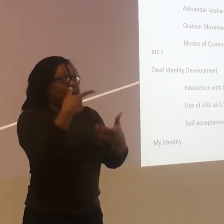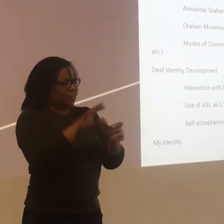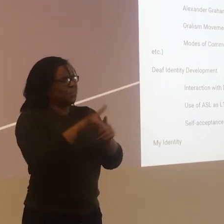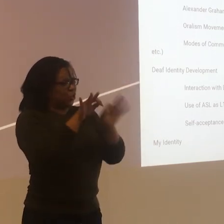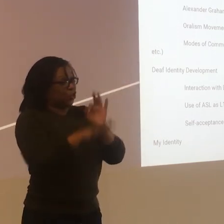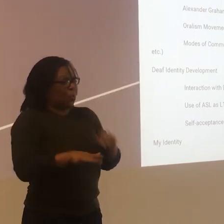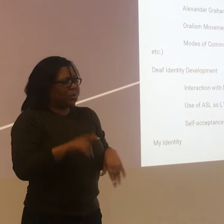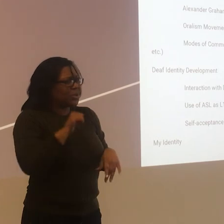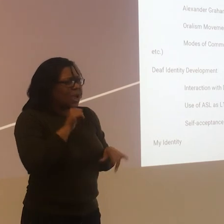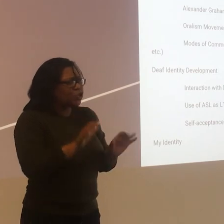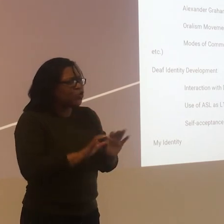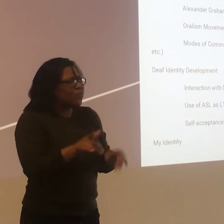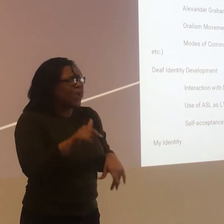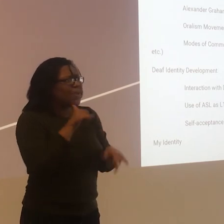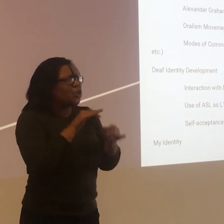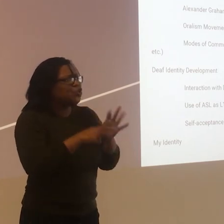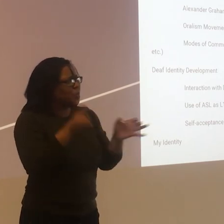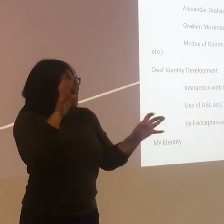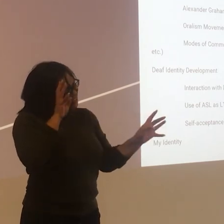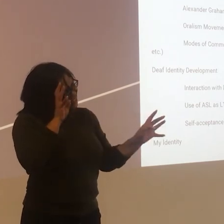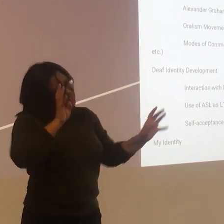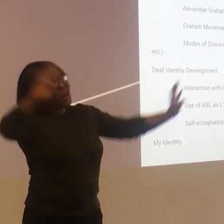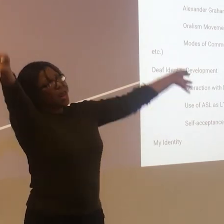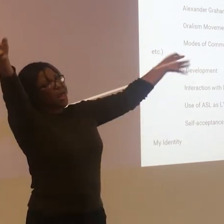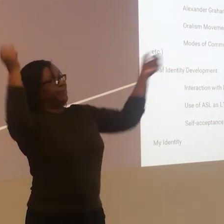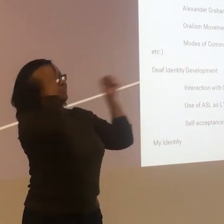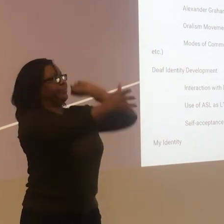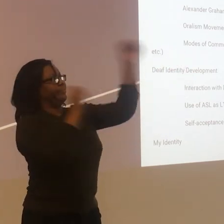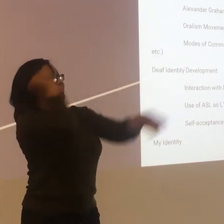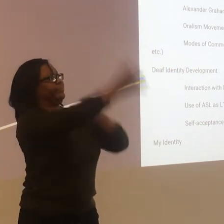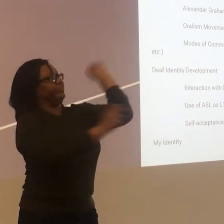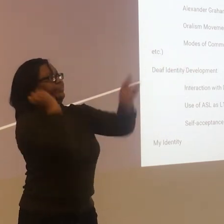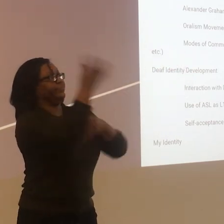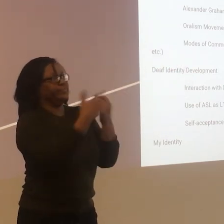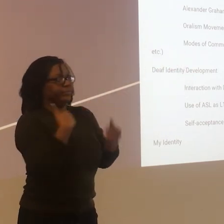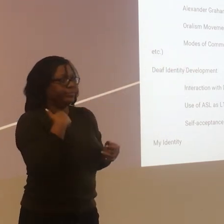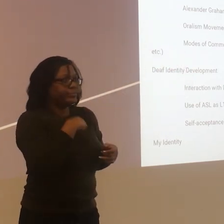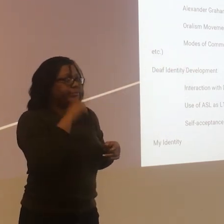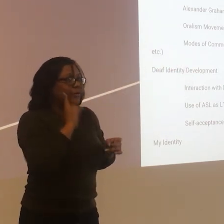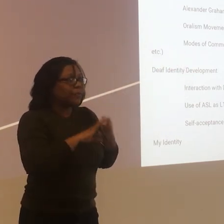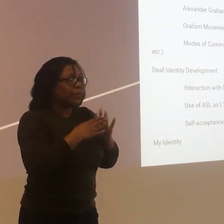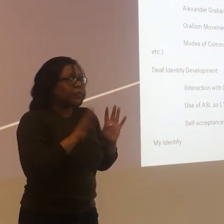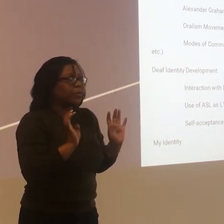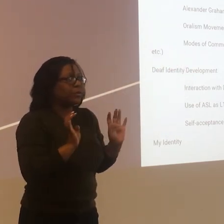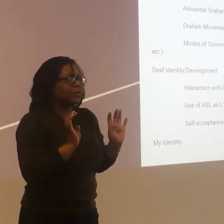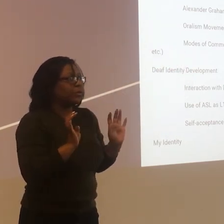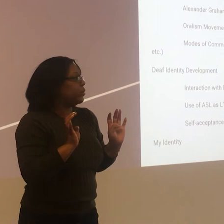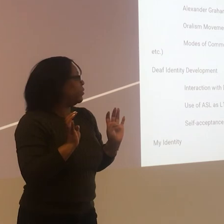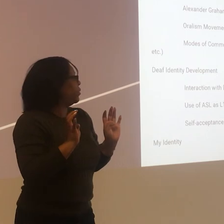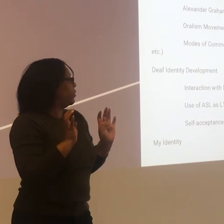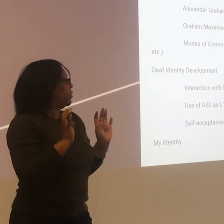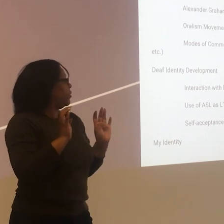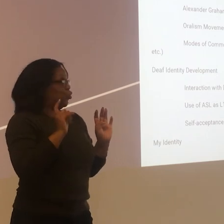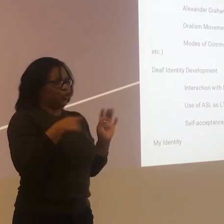You'll see it on the TV. You'll see it on the news where they're just putting a random person up on that screen to sign.